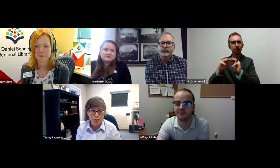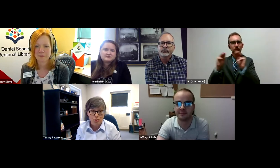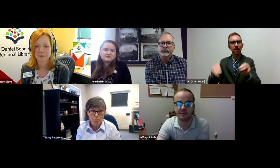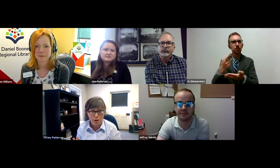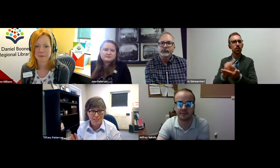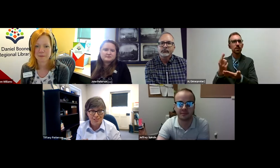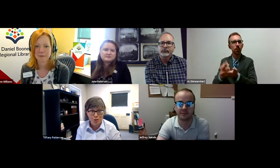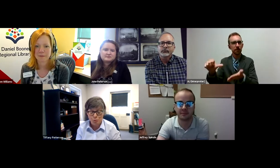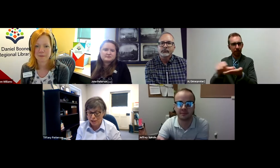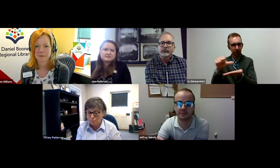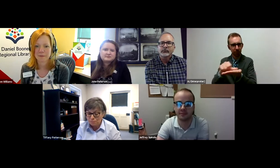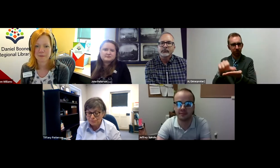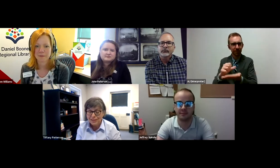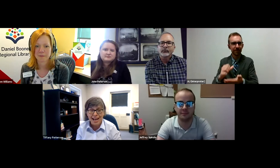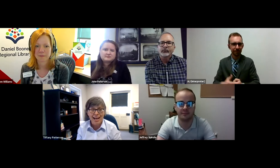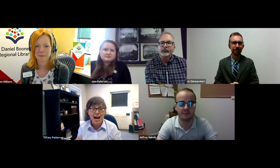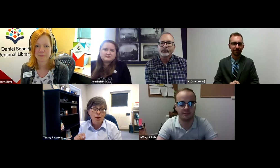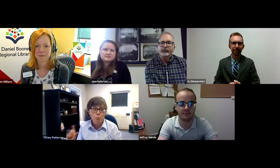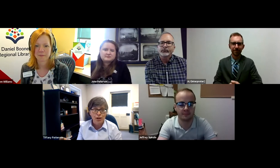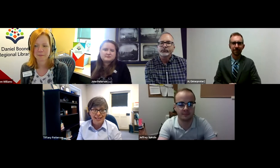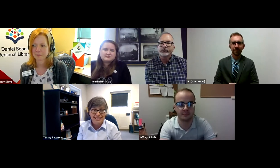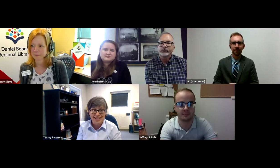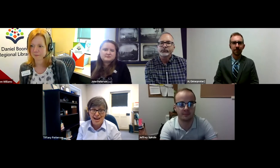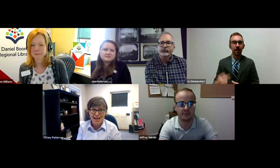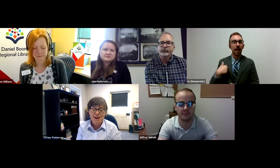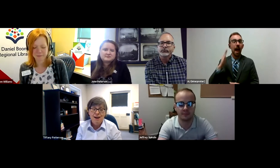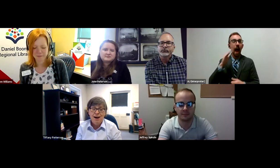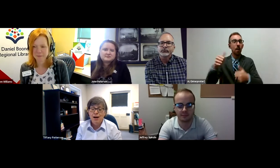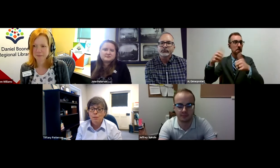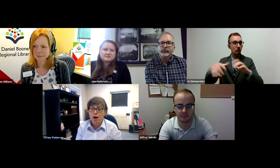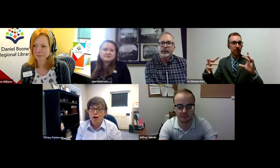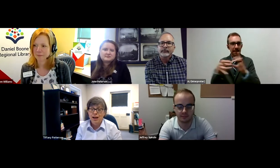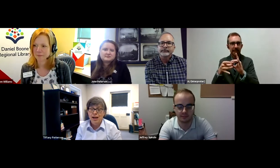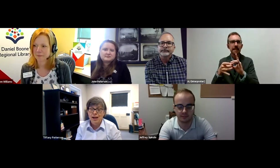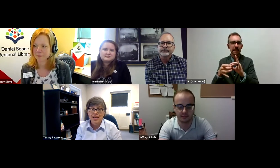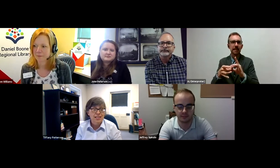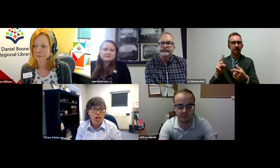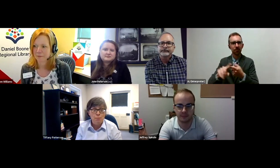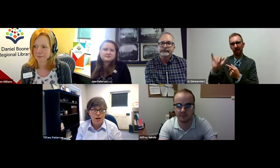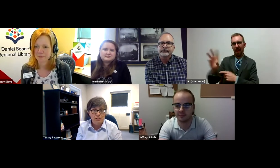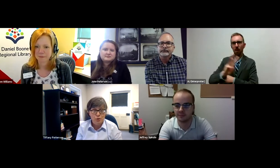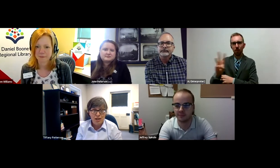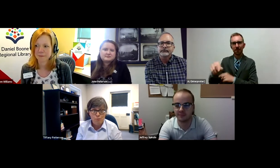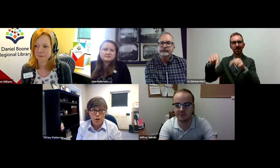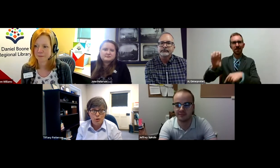educational resources page, excuse me. And I will put a link to that on in the chat box for anyone who